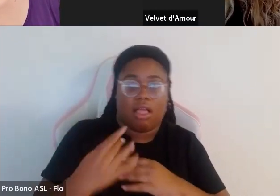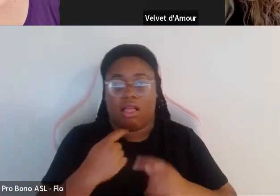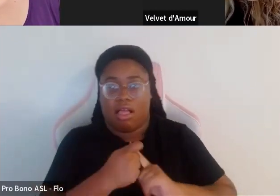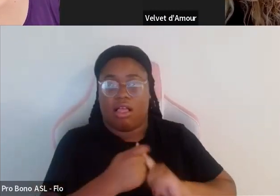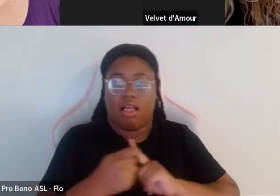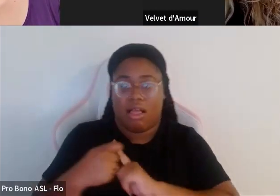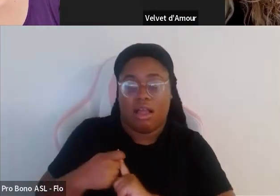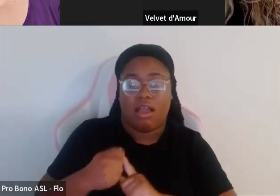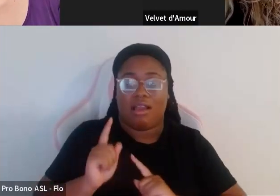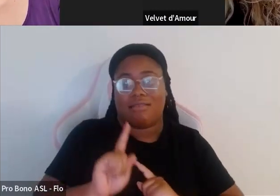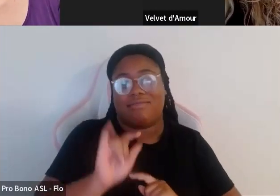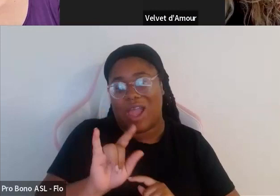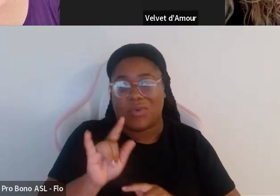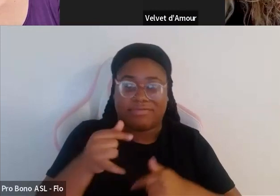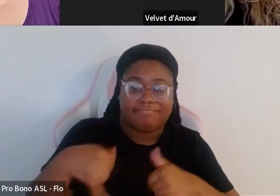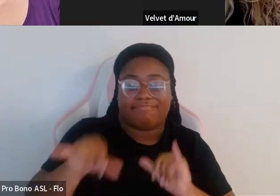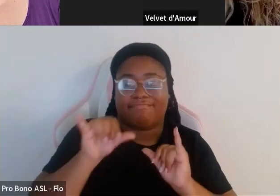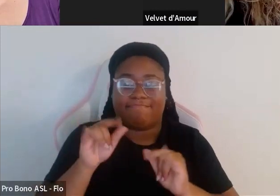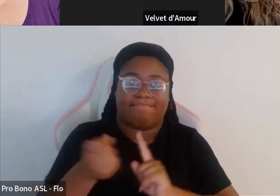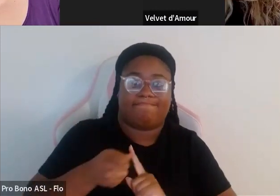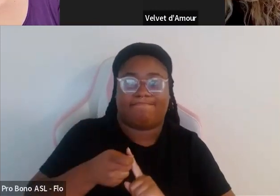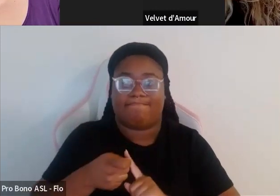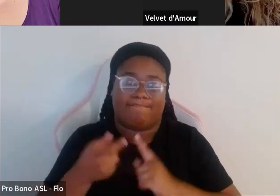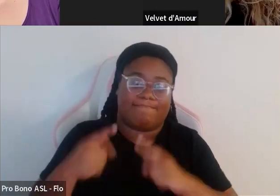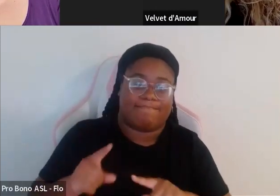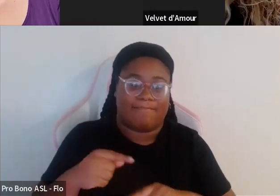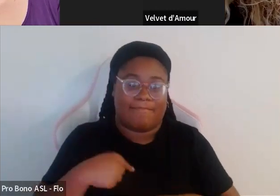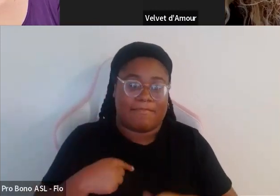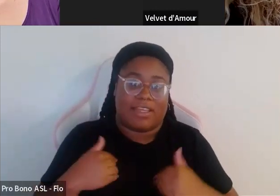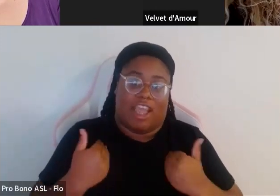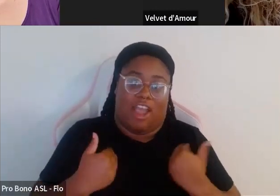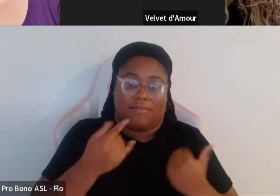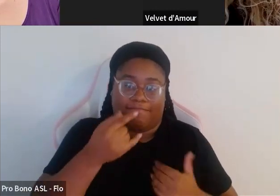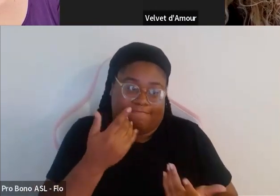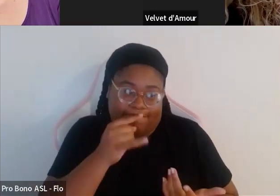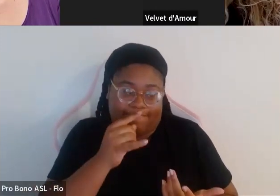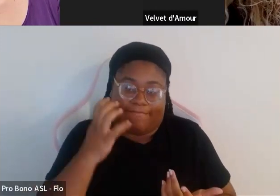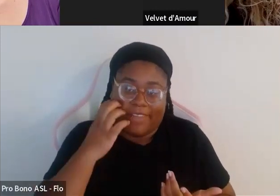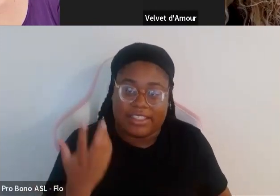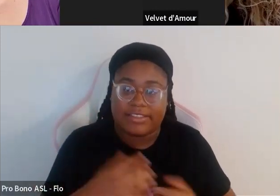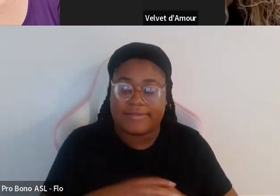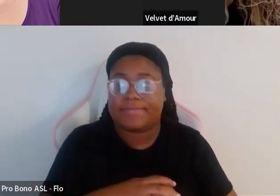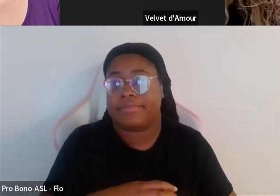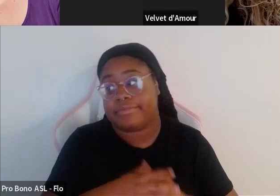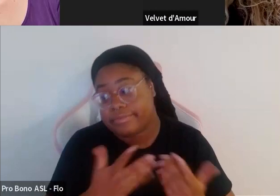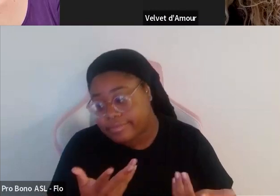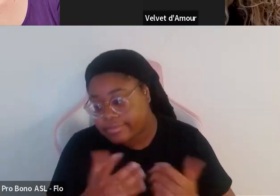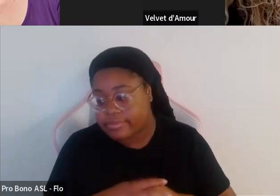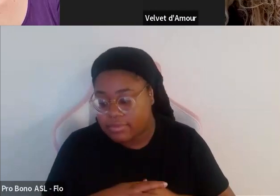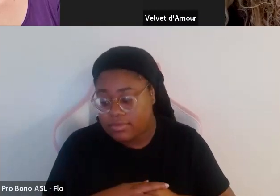you know torture of a fat youth that i went through but i will say and you know